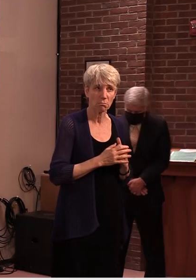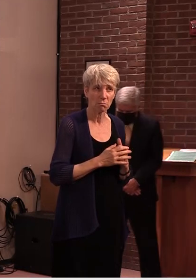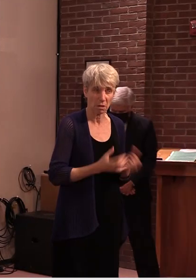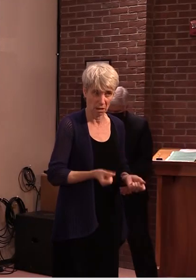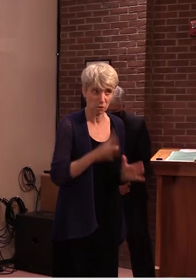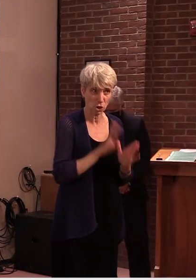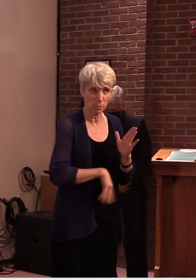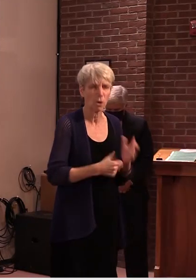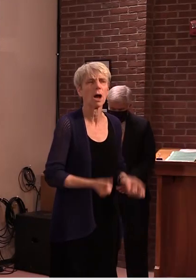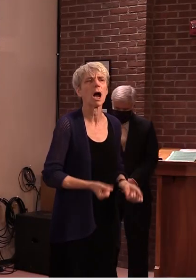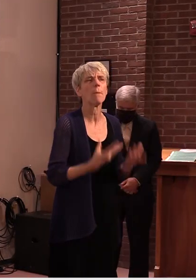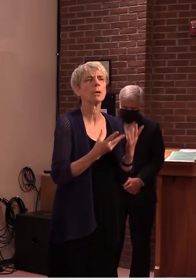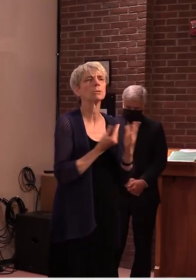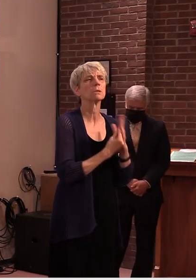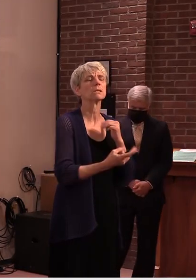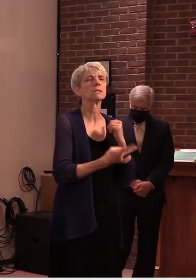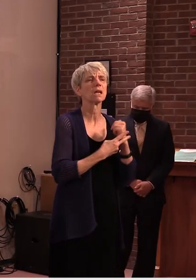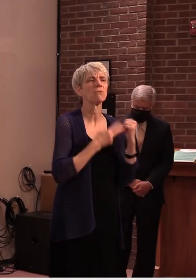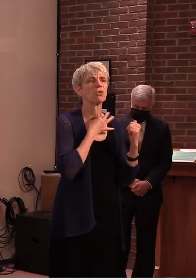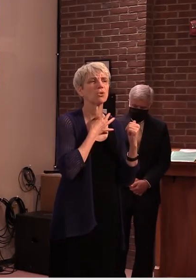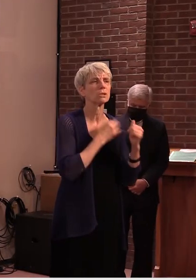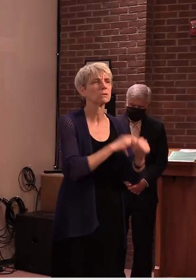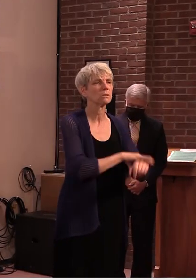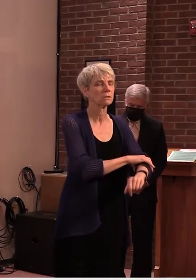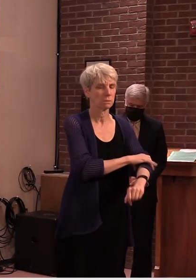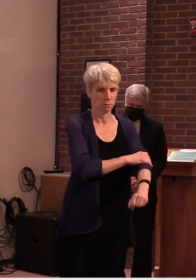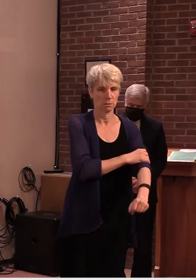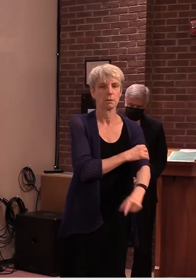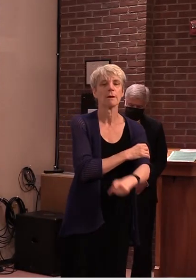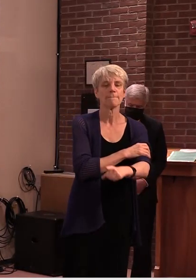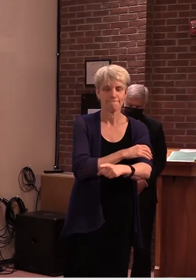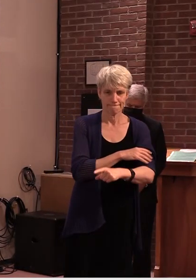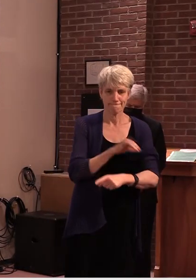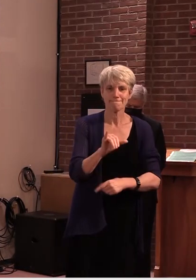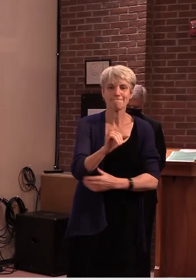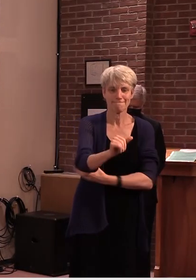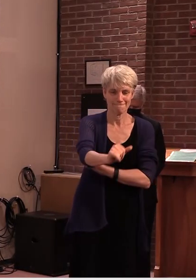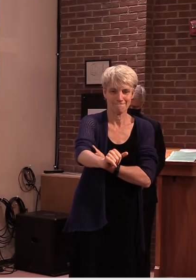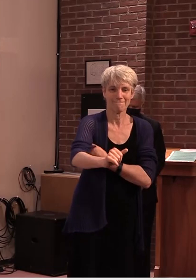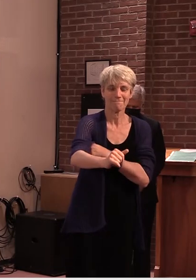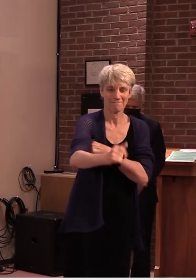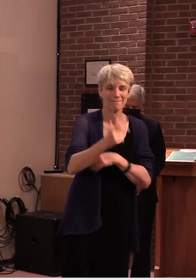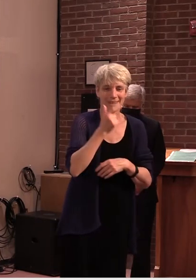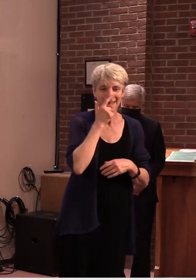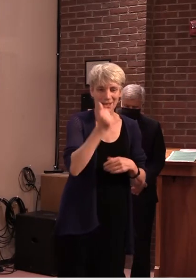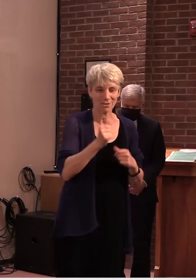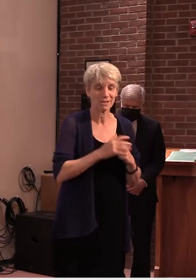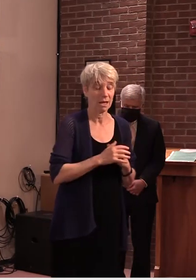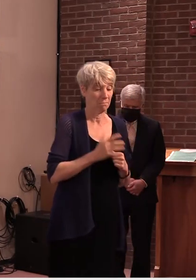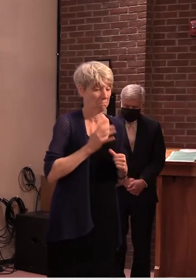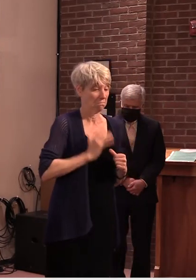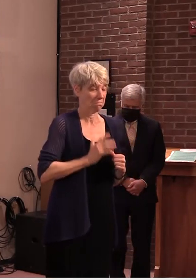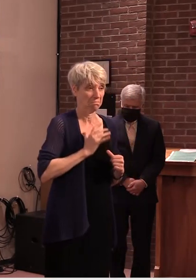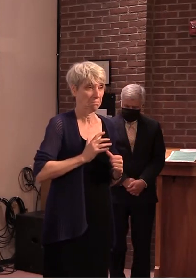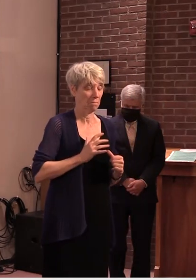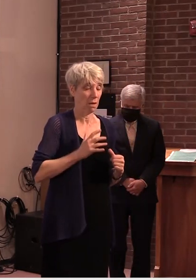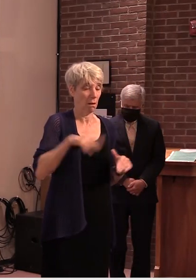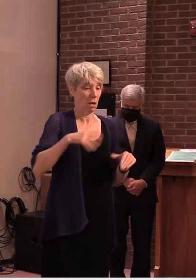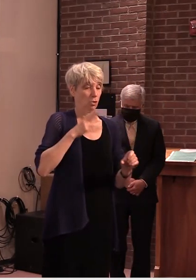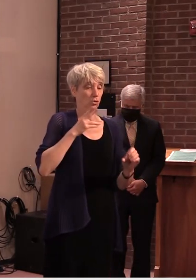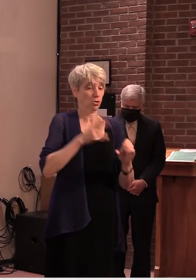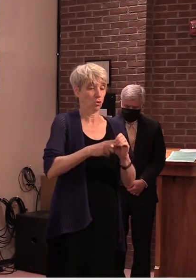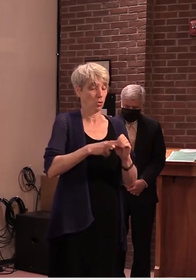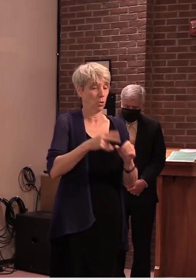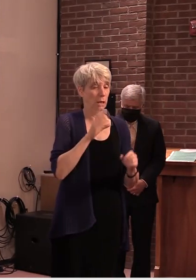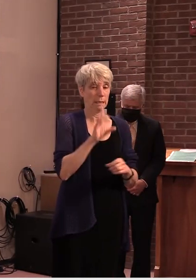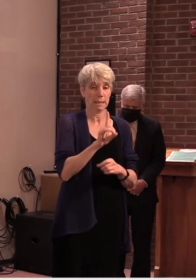you know kevin that's an interesting question being someone from outside corrections that didn't really understand the processes when i